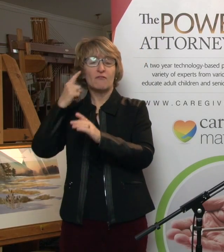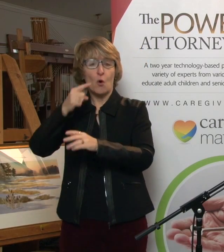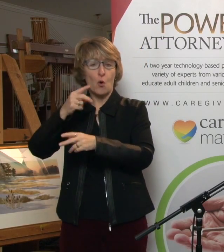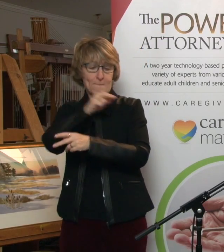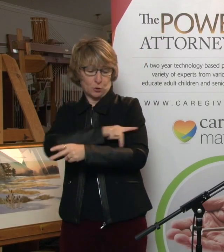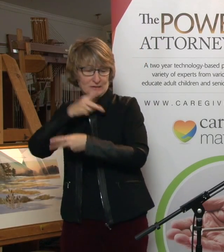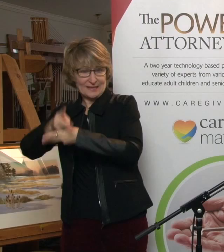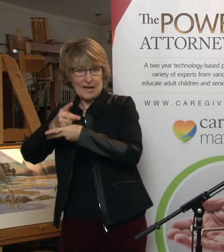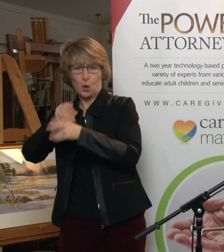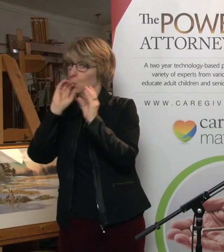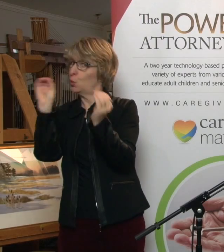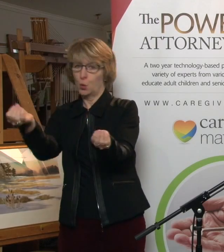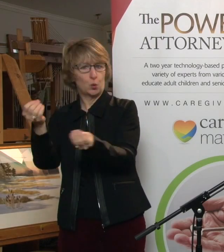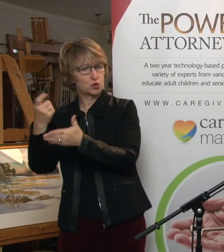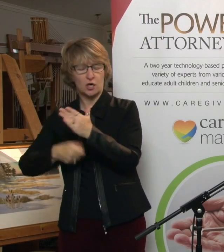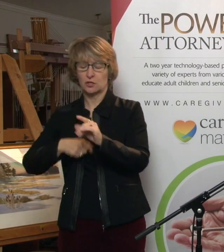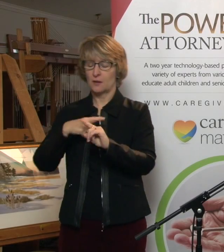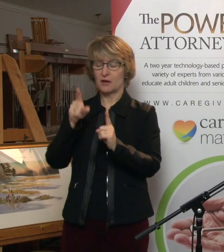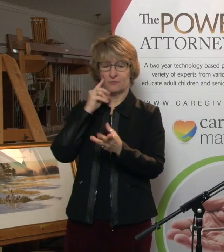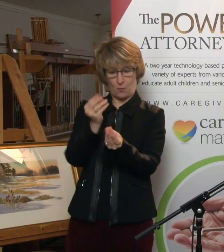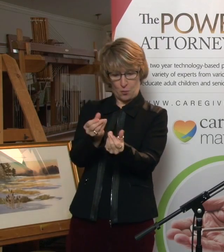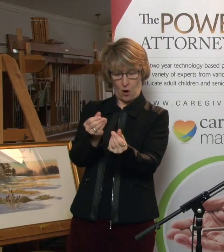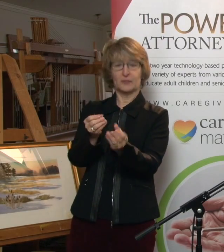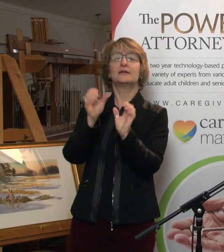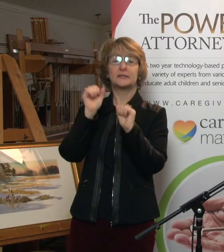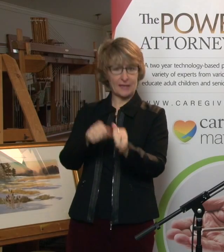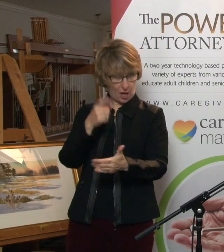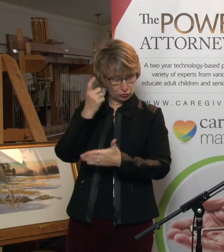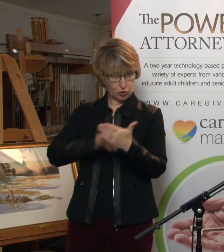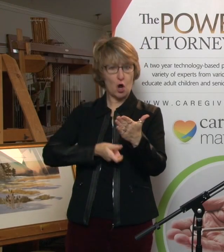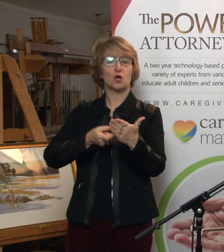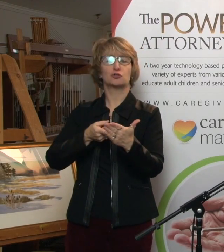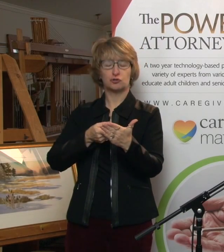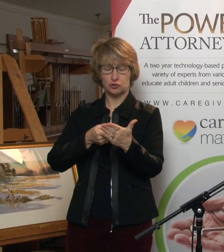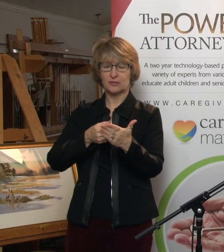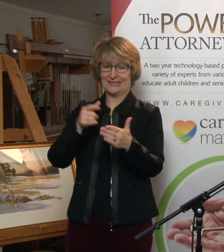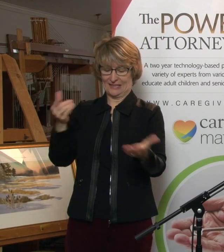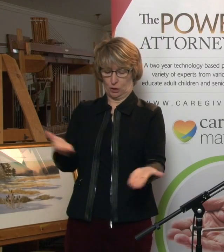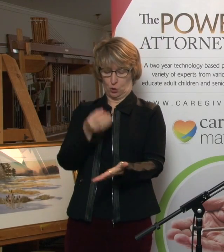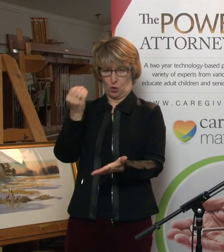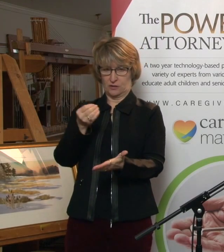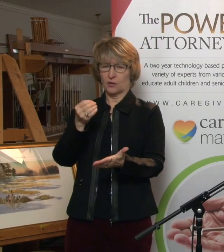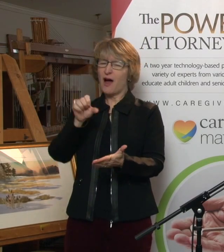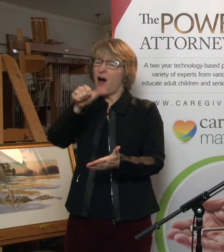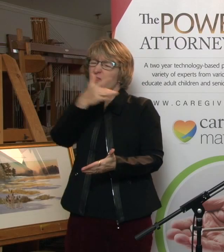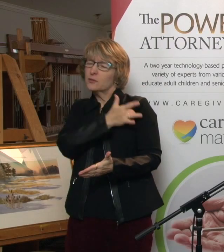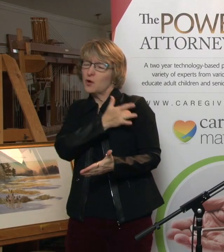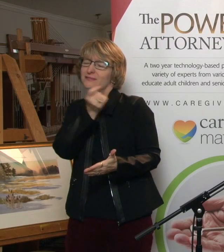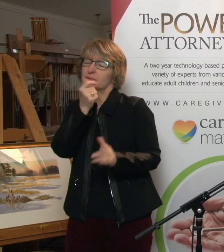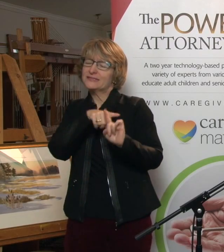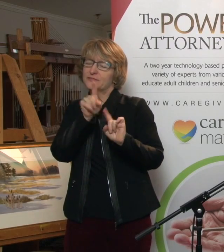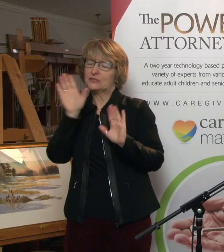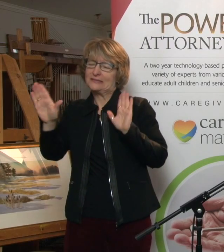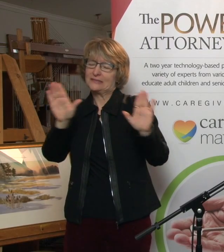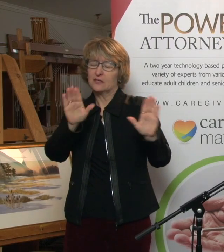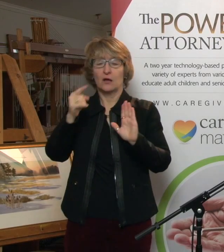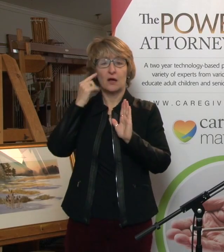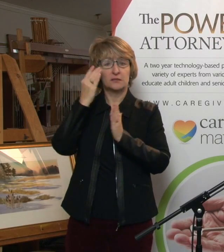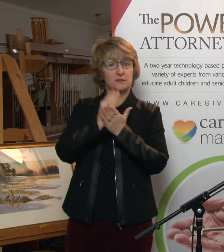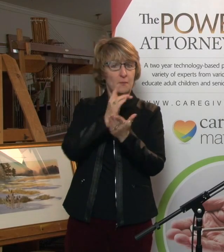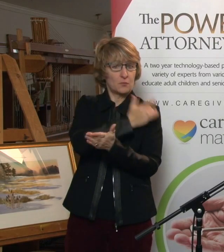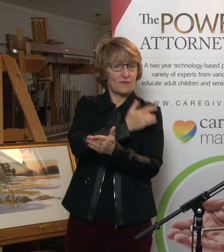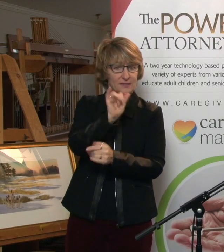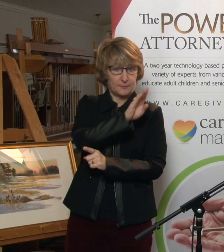But the property one can. Set out in Ontario. Different provinces, it's a little bit different. In certain provinces, such as British